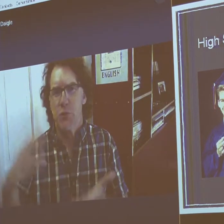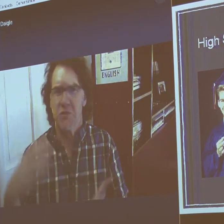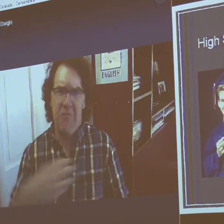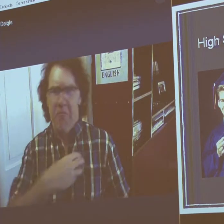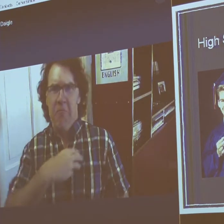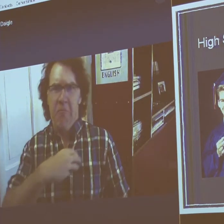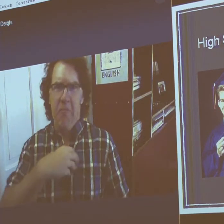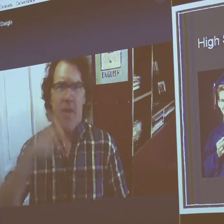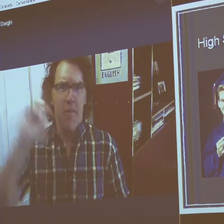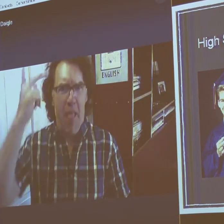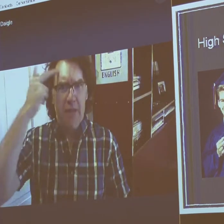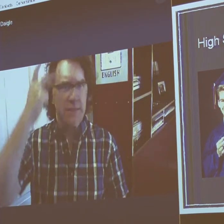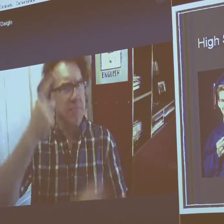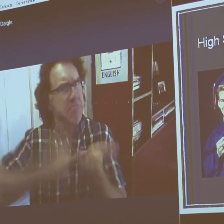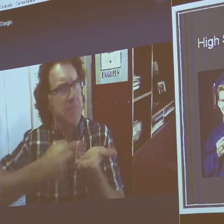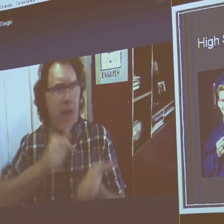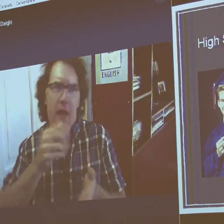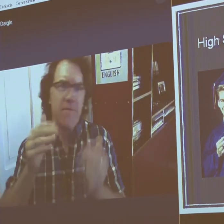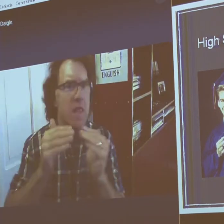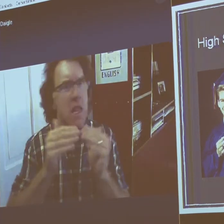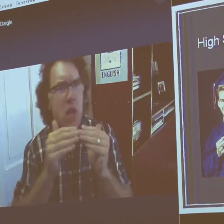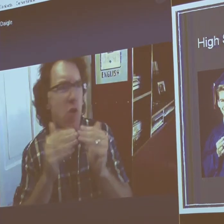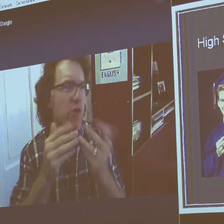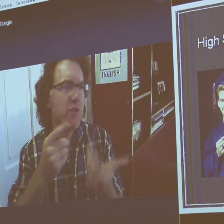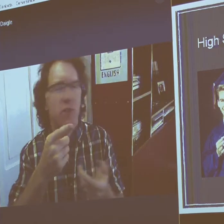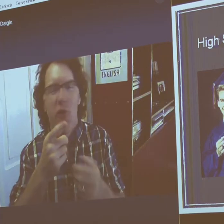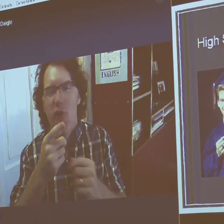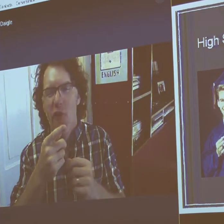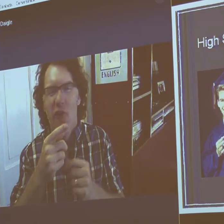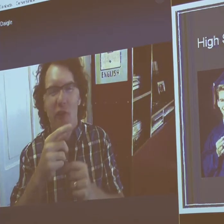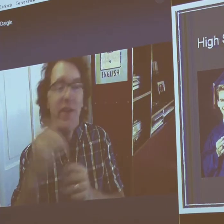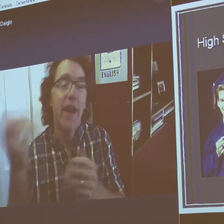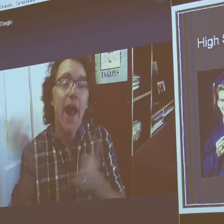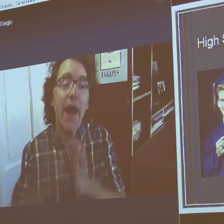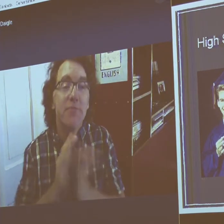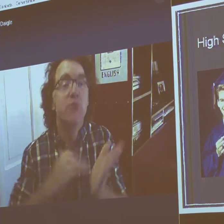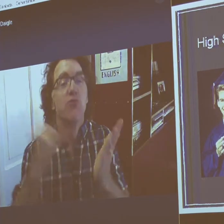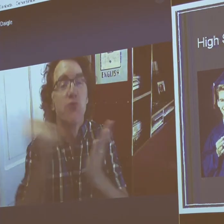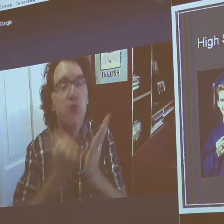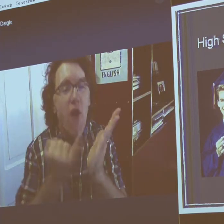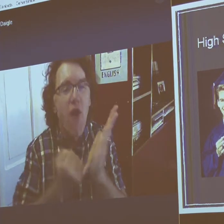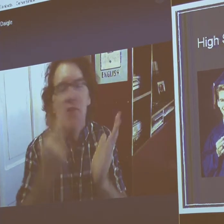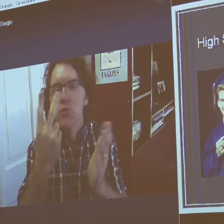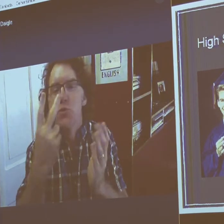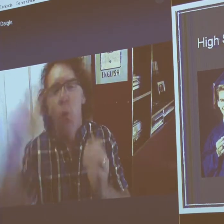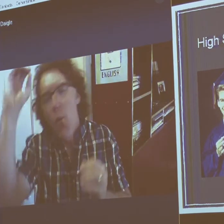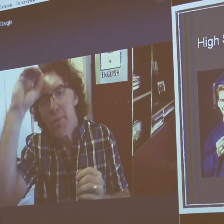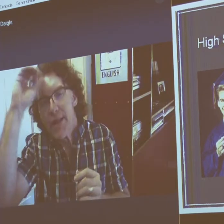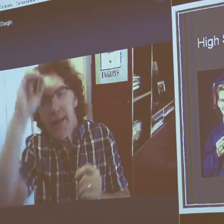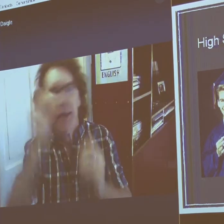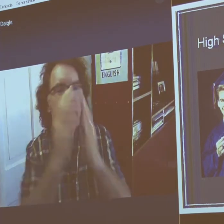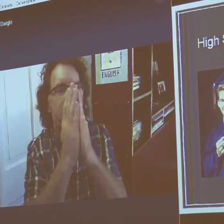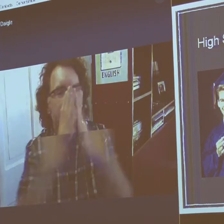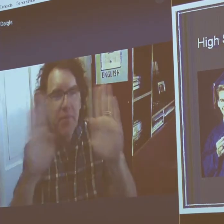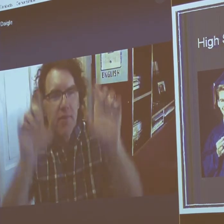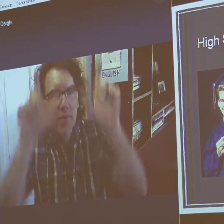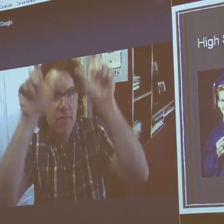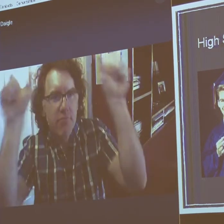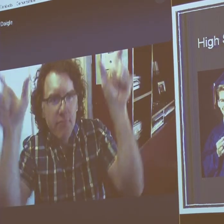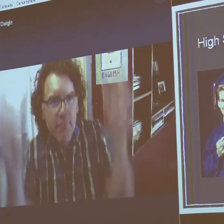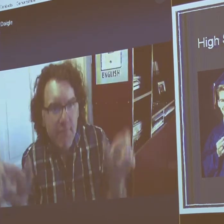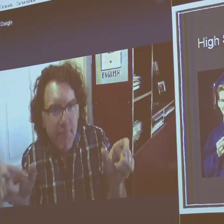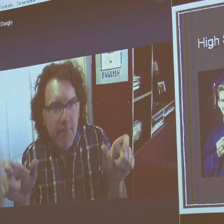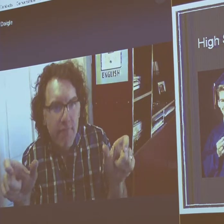article about it. And a lot of students complained about it. And there was this big thing. So they asked me to draw a political